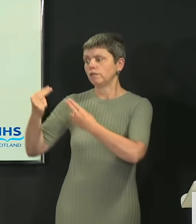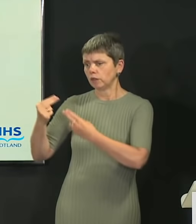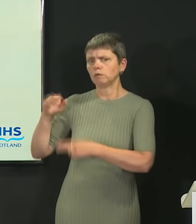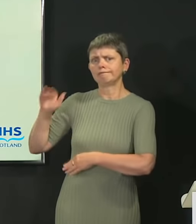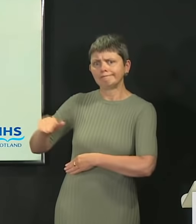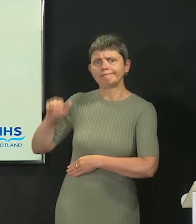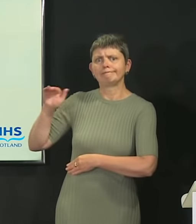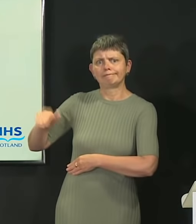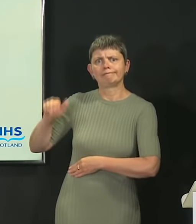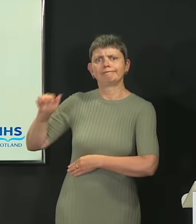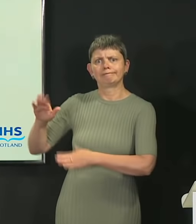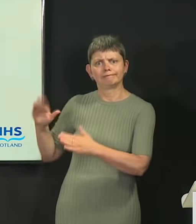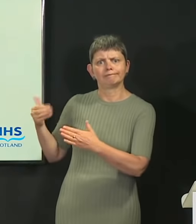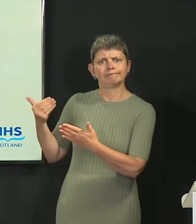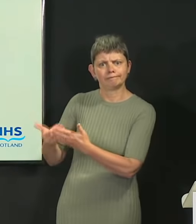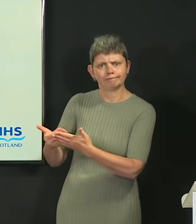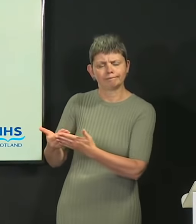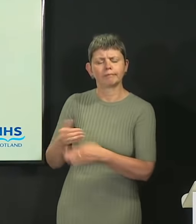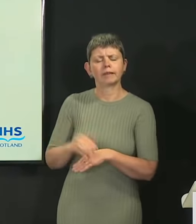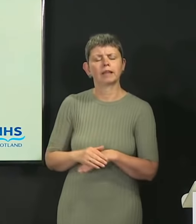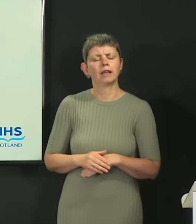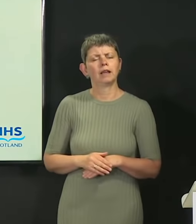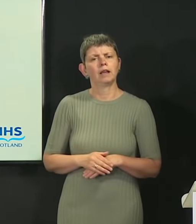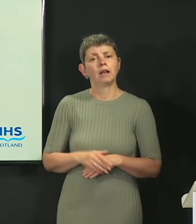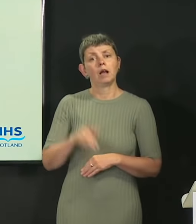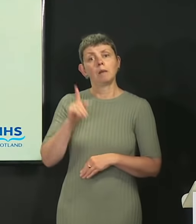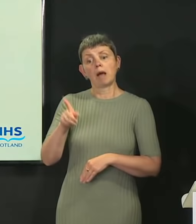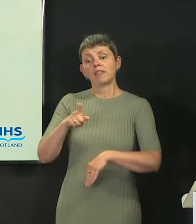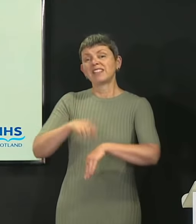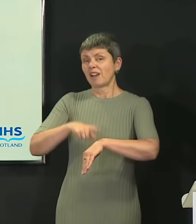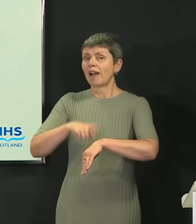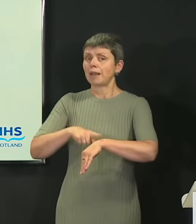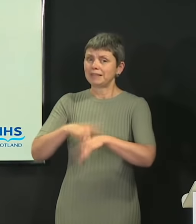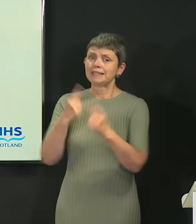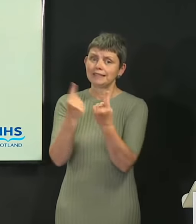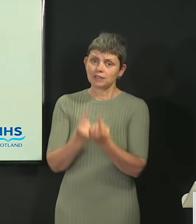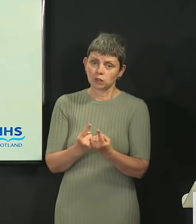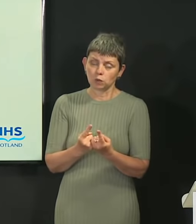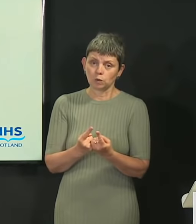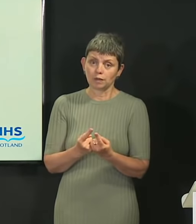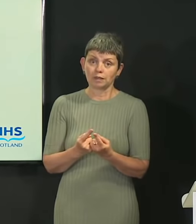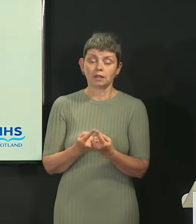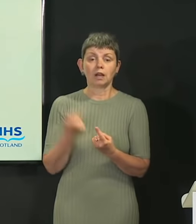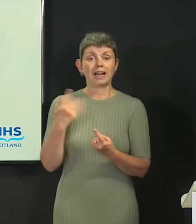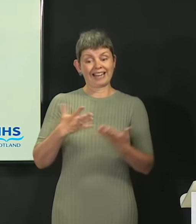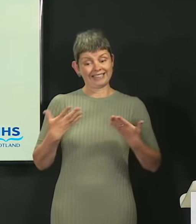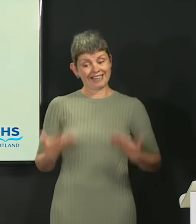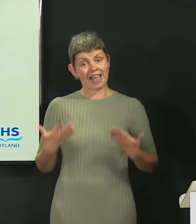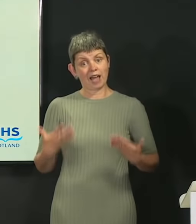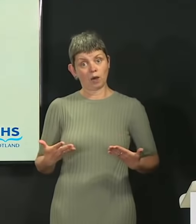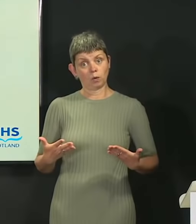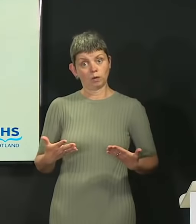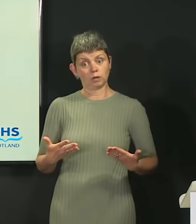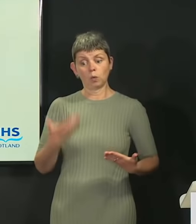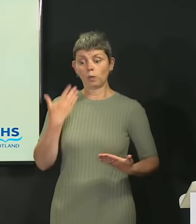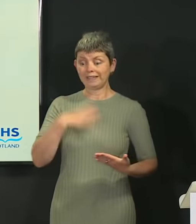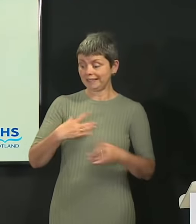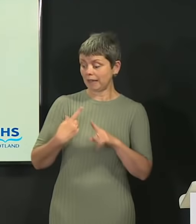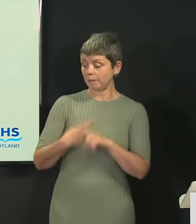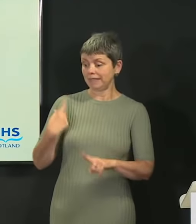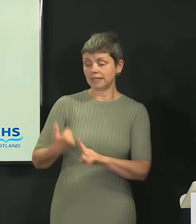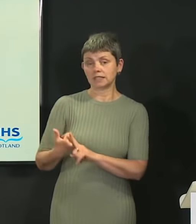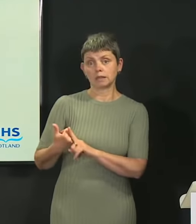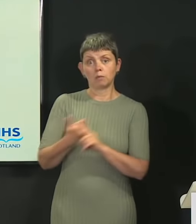some time. But the timescale of this is the issue. As of now, as of now, we need immediate support